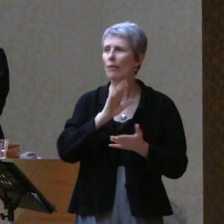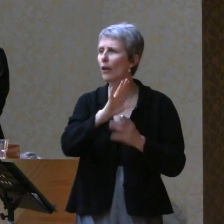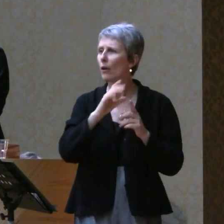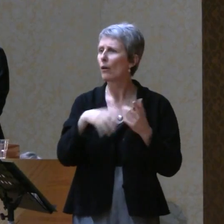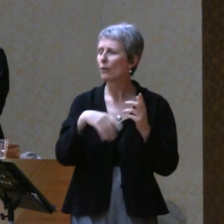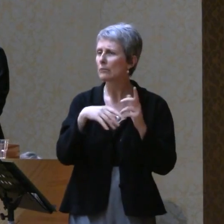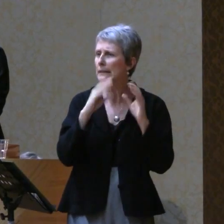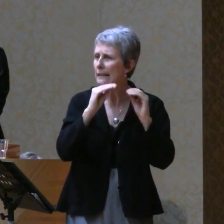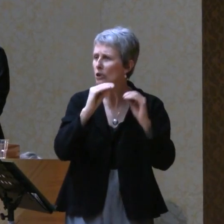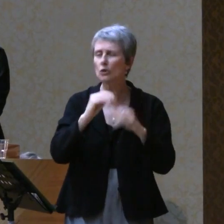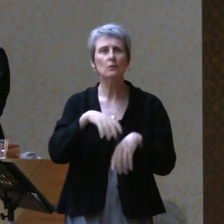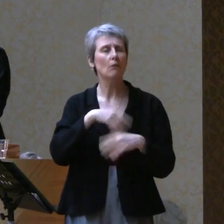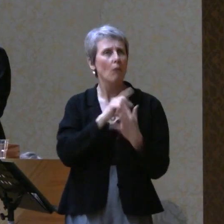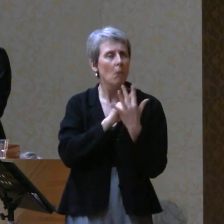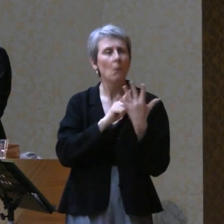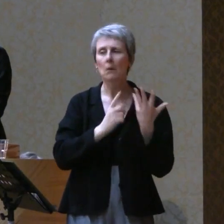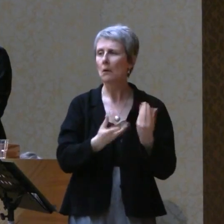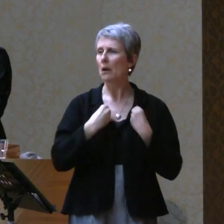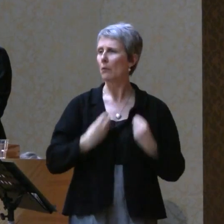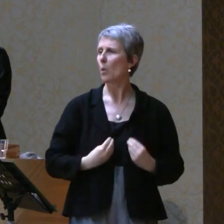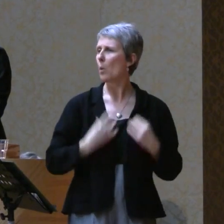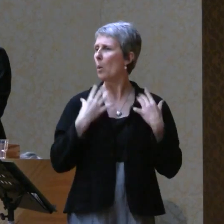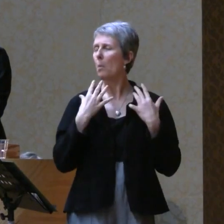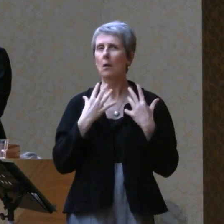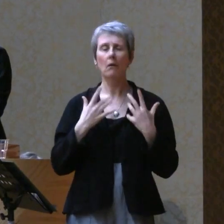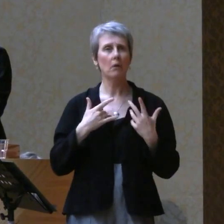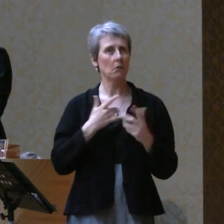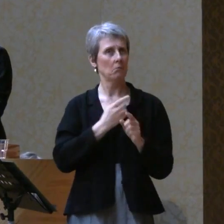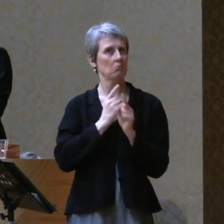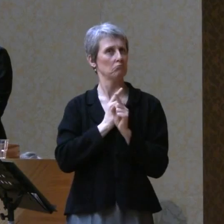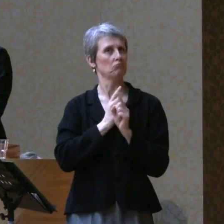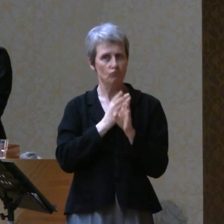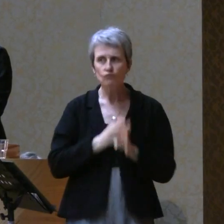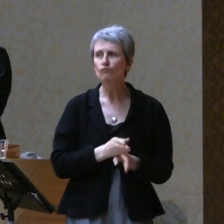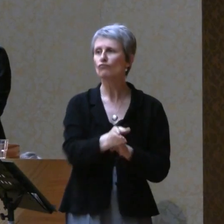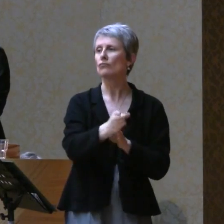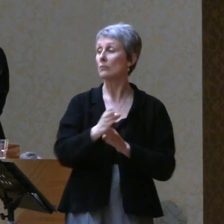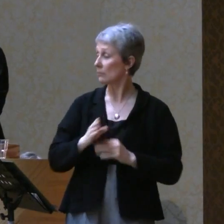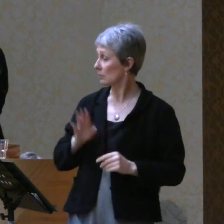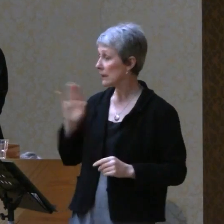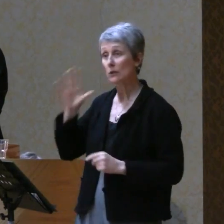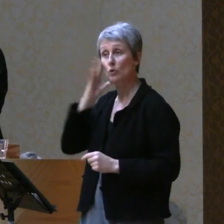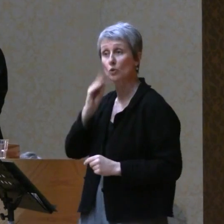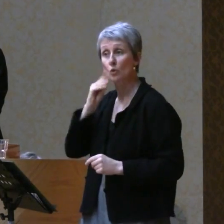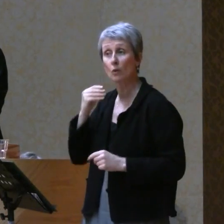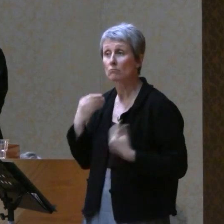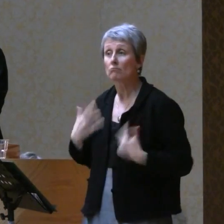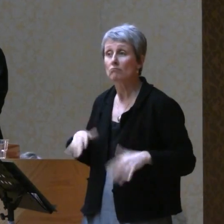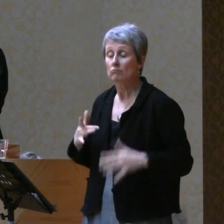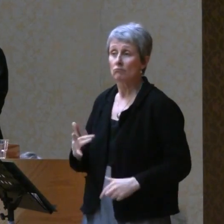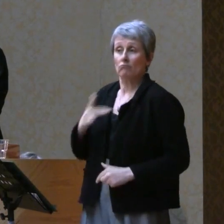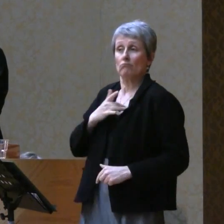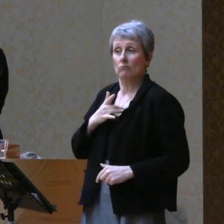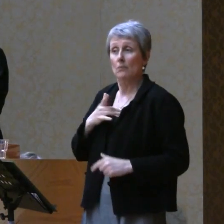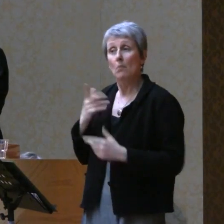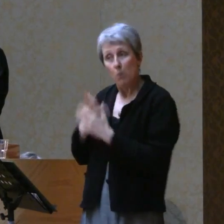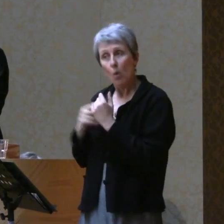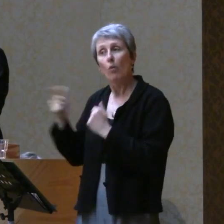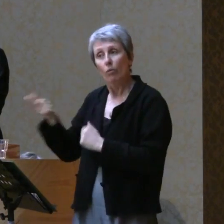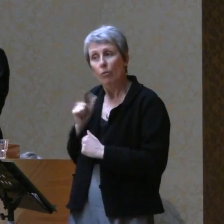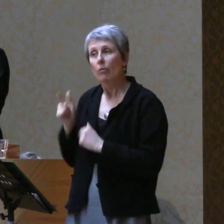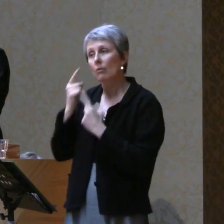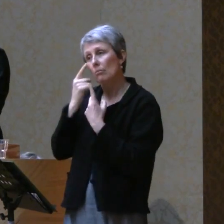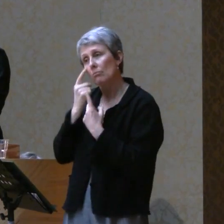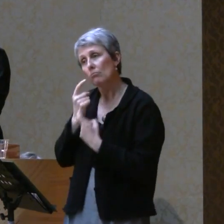hope. His was a moving and beautiful story. We each had tears in our eyes at various times